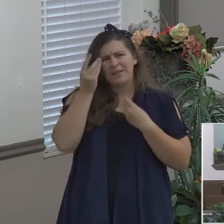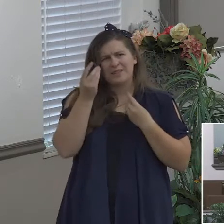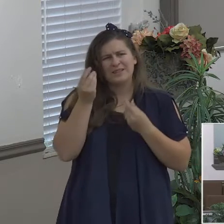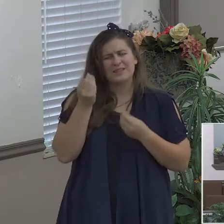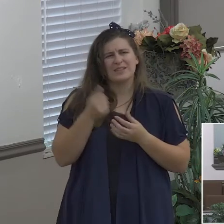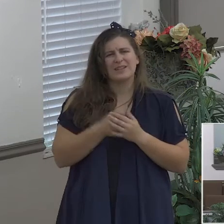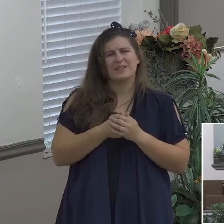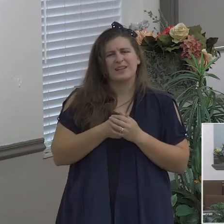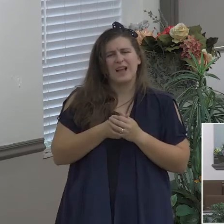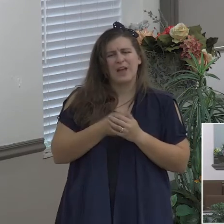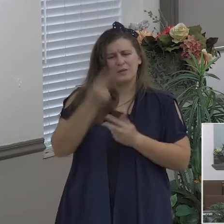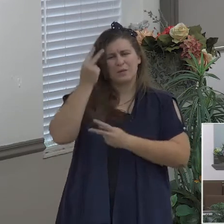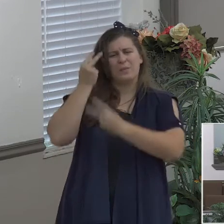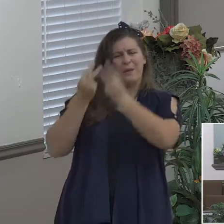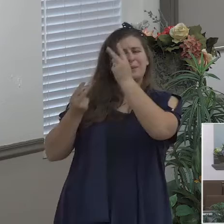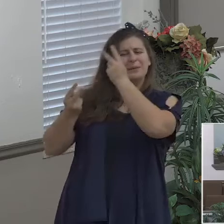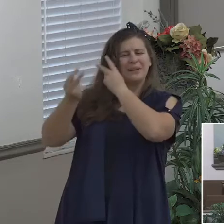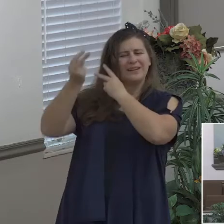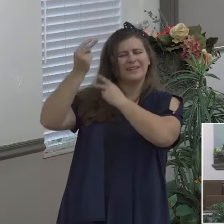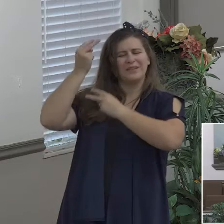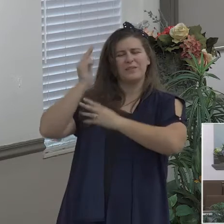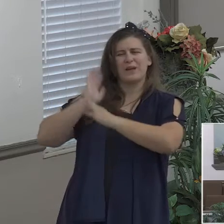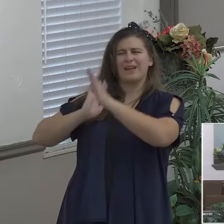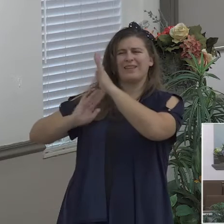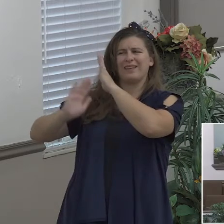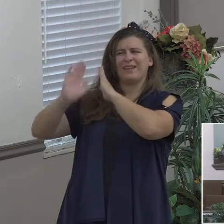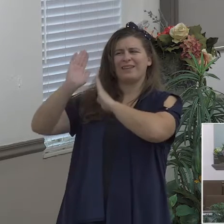the past and I was thinking man